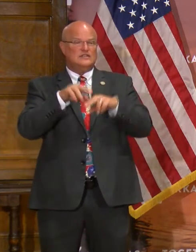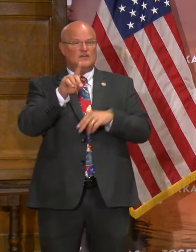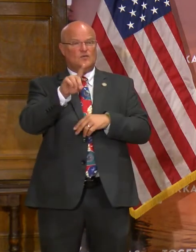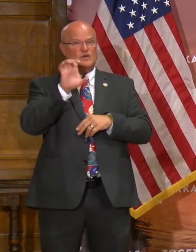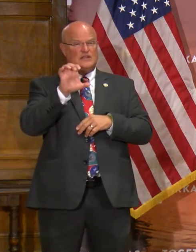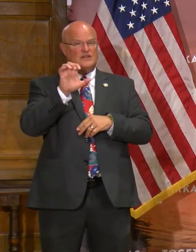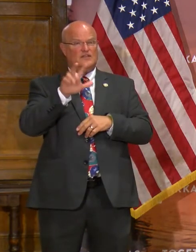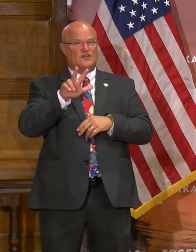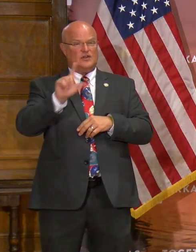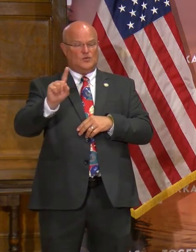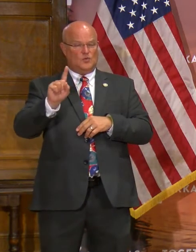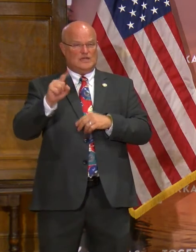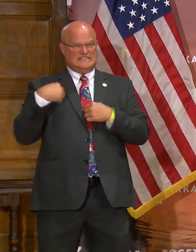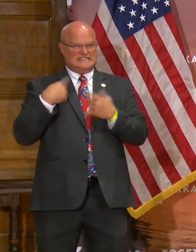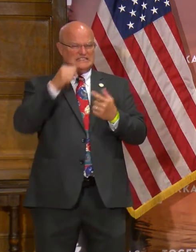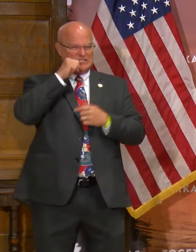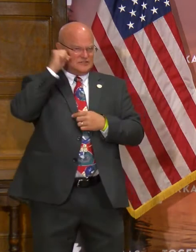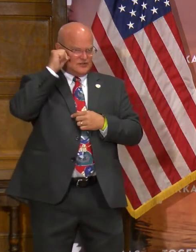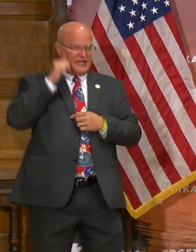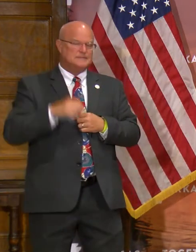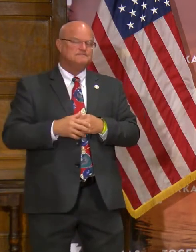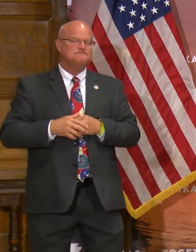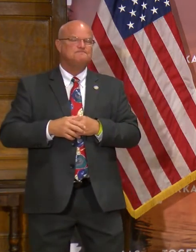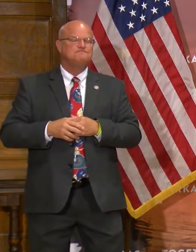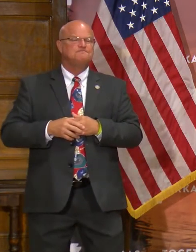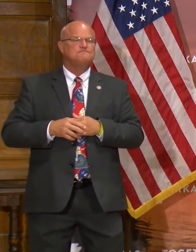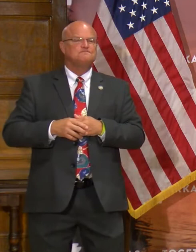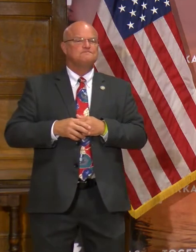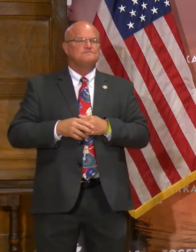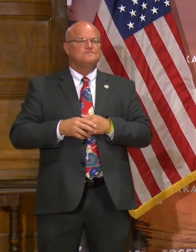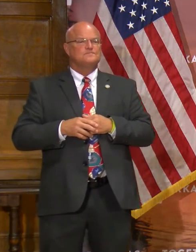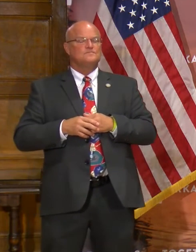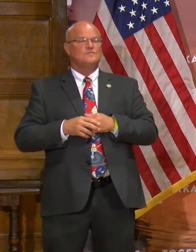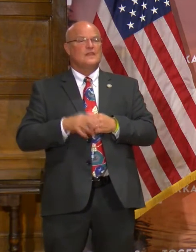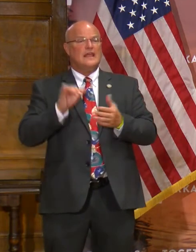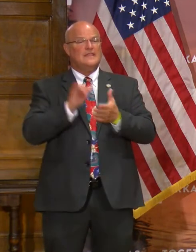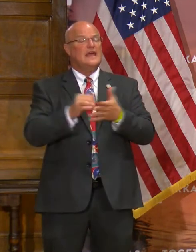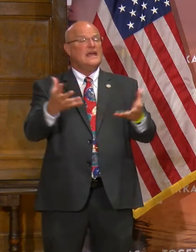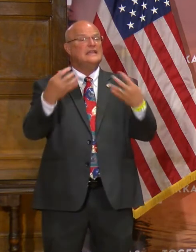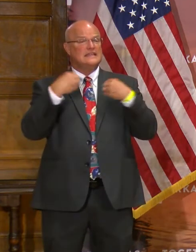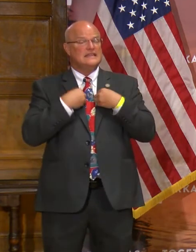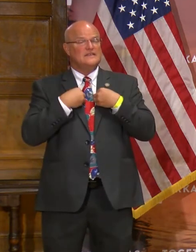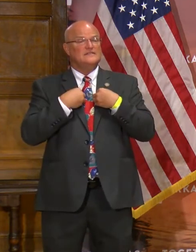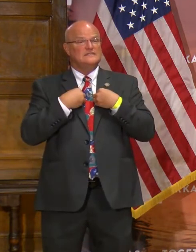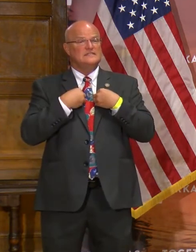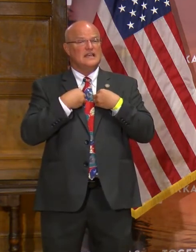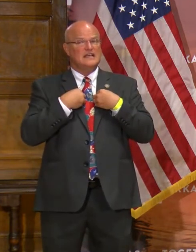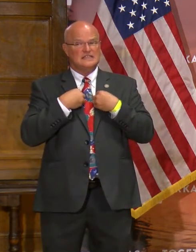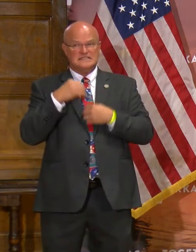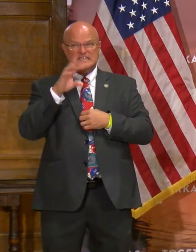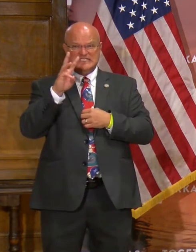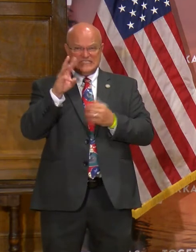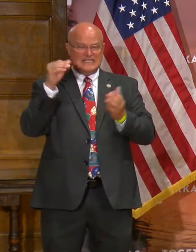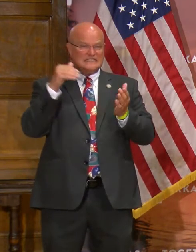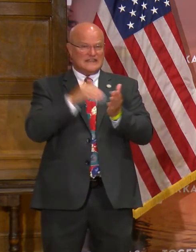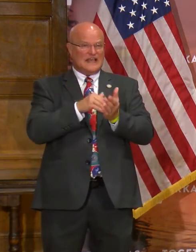131 since yesterday. And that gives us 6